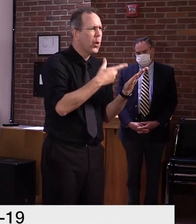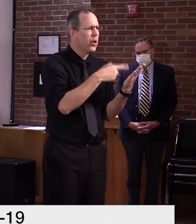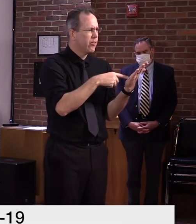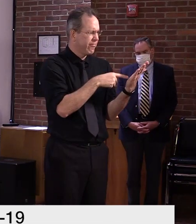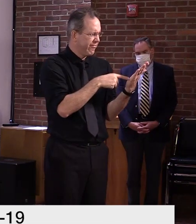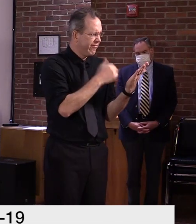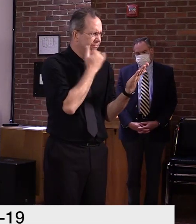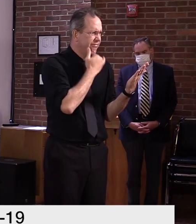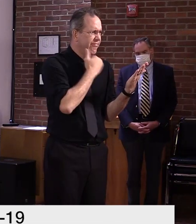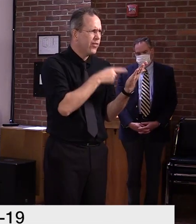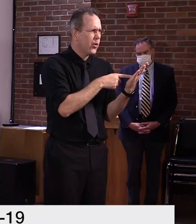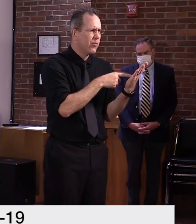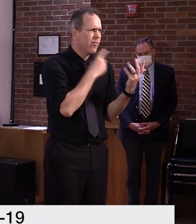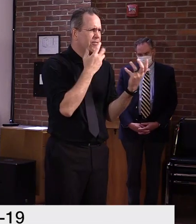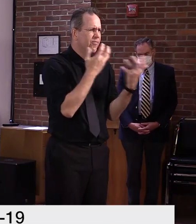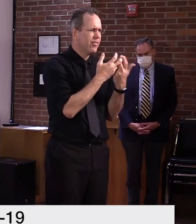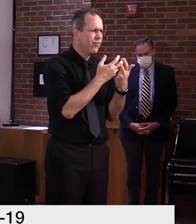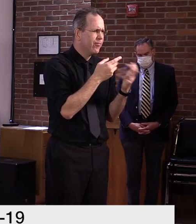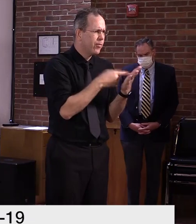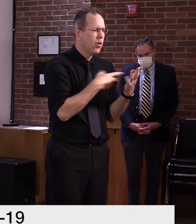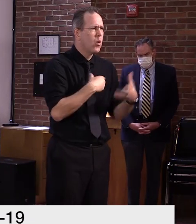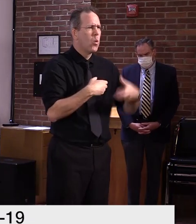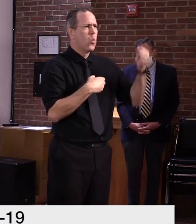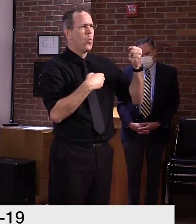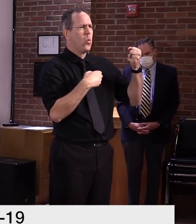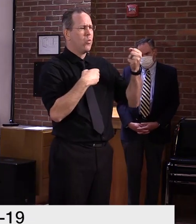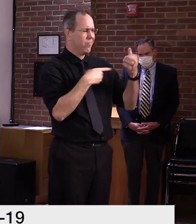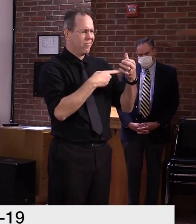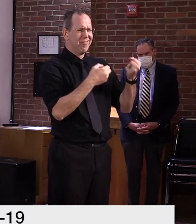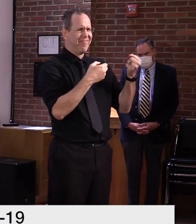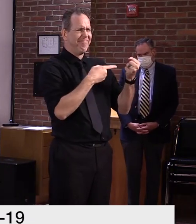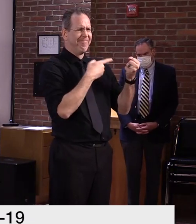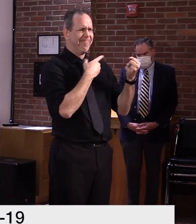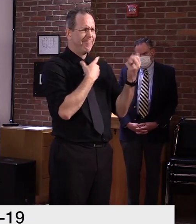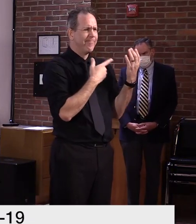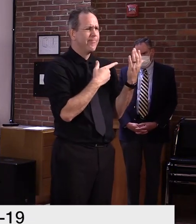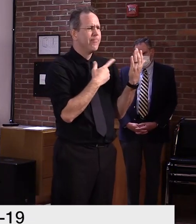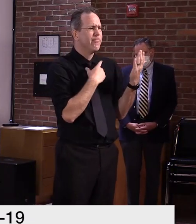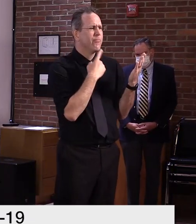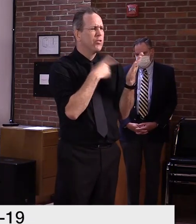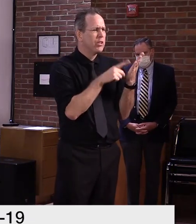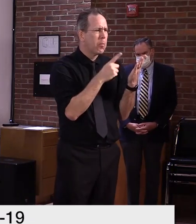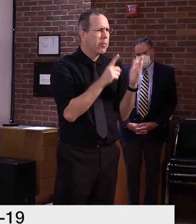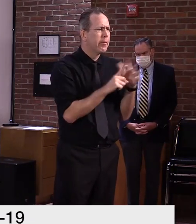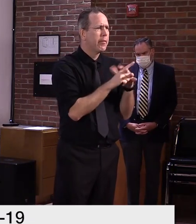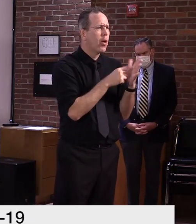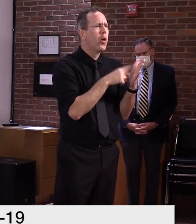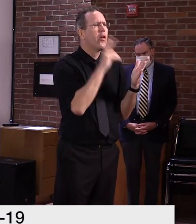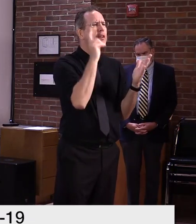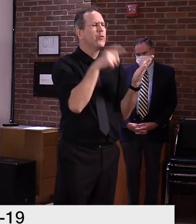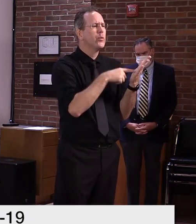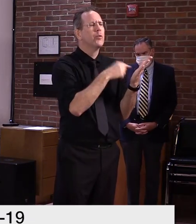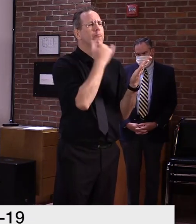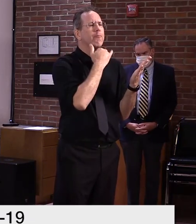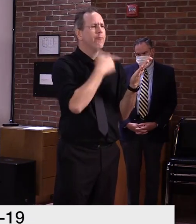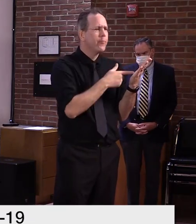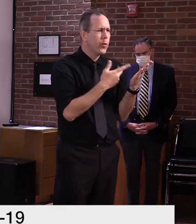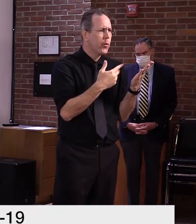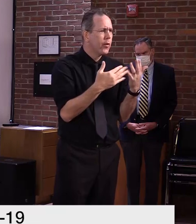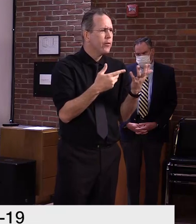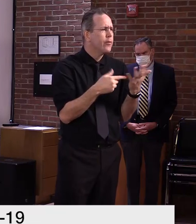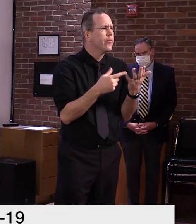claim hasn't been processed. Sometimes it is a known issue and that claim is in adjudications or appeals to determine